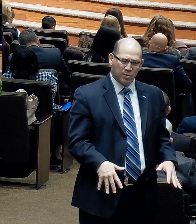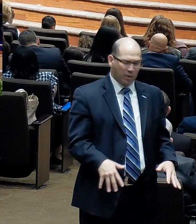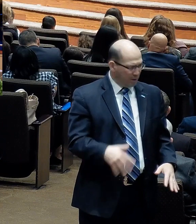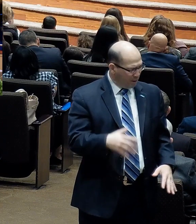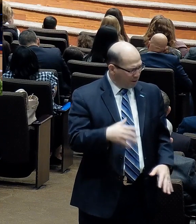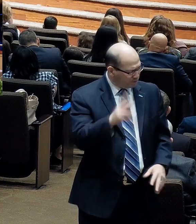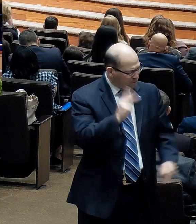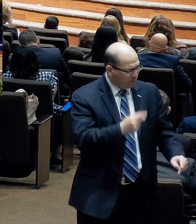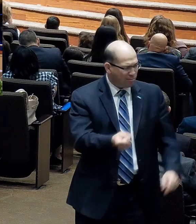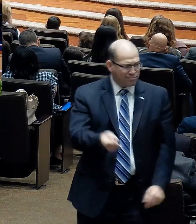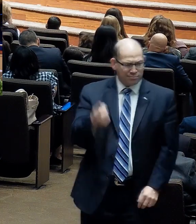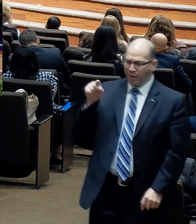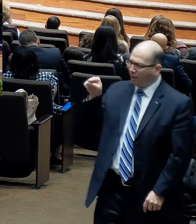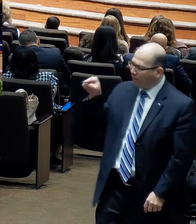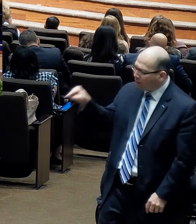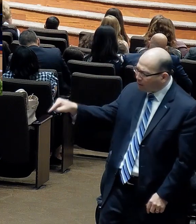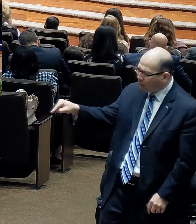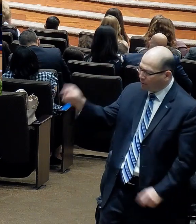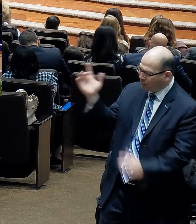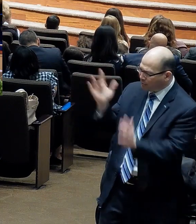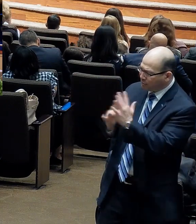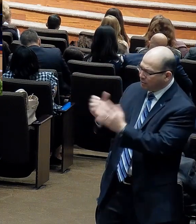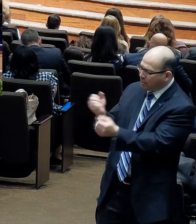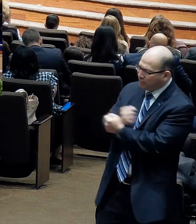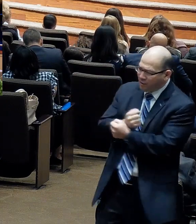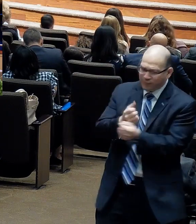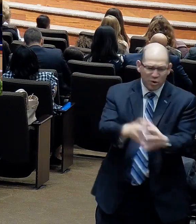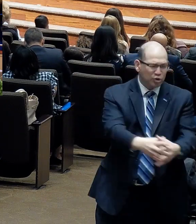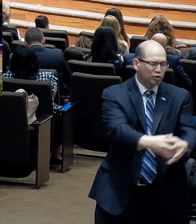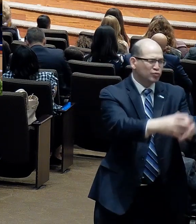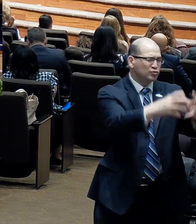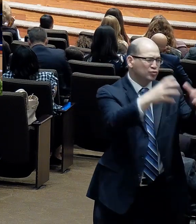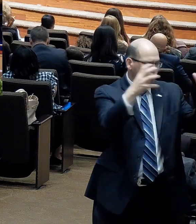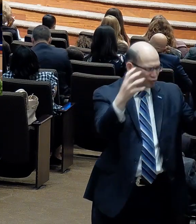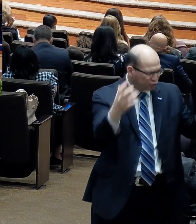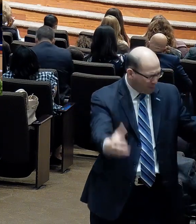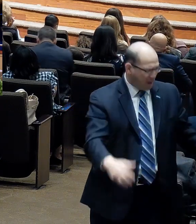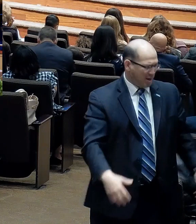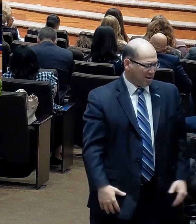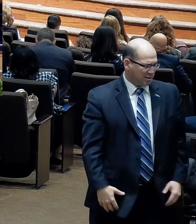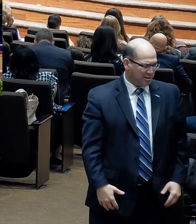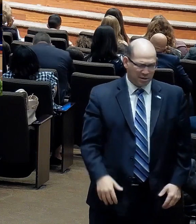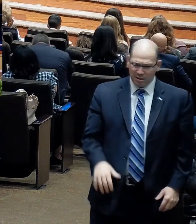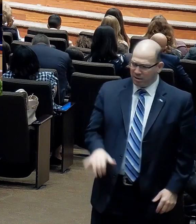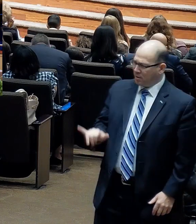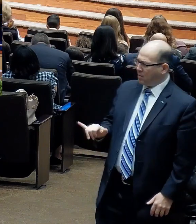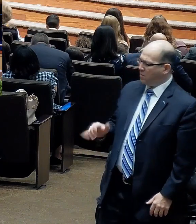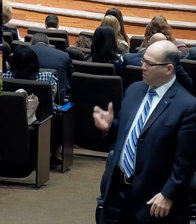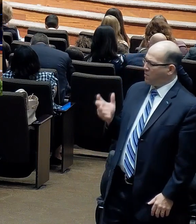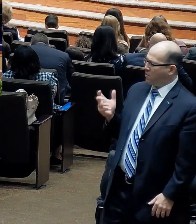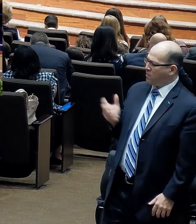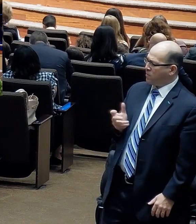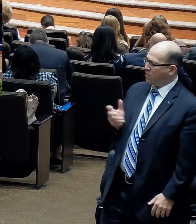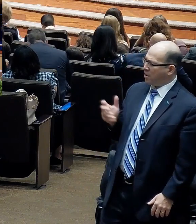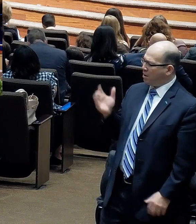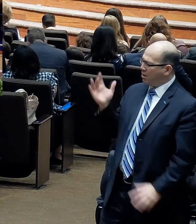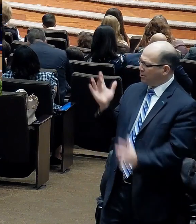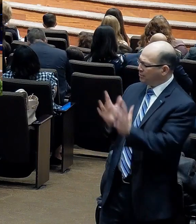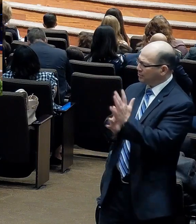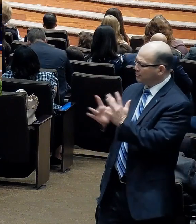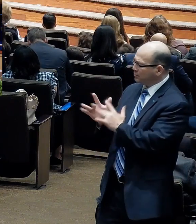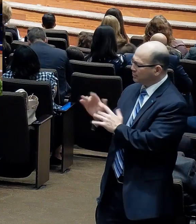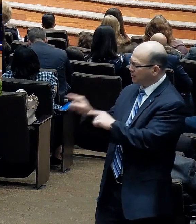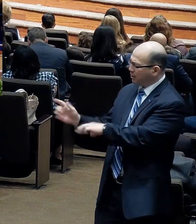deepened. And those around them, their love was deepened. Their love for God, they were amazed at the compassion that he showed. Trials draw us